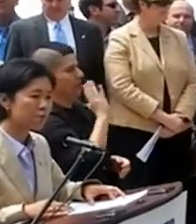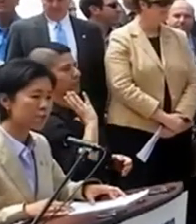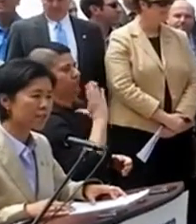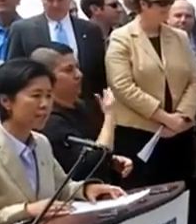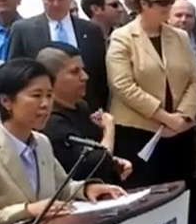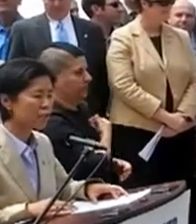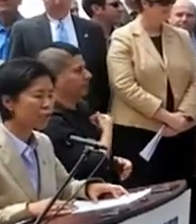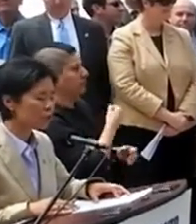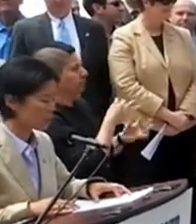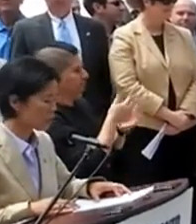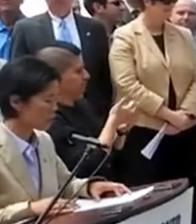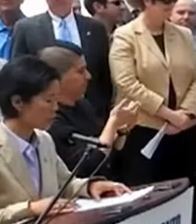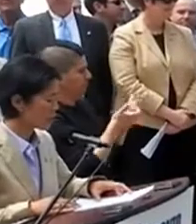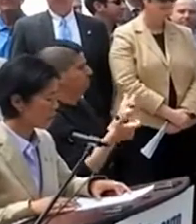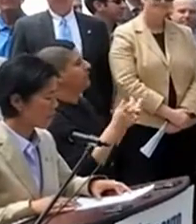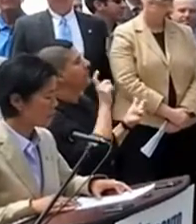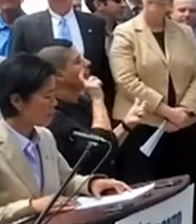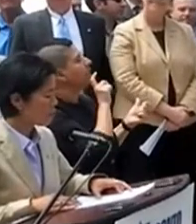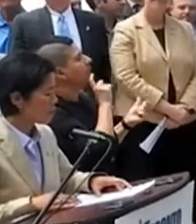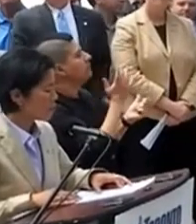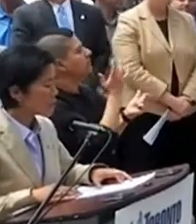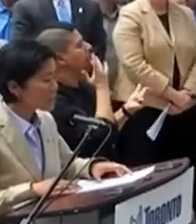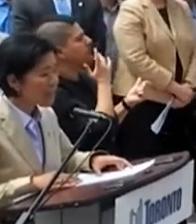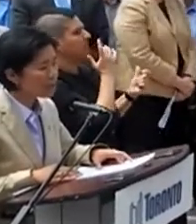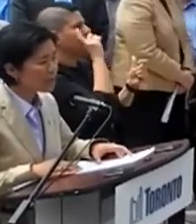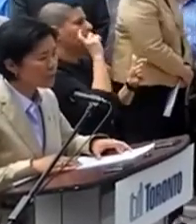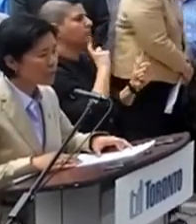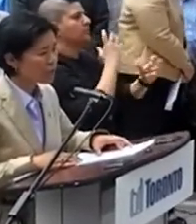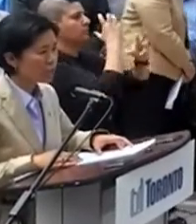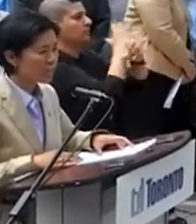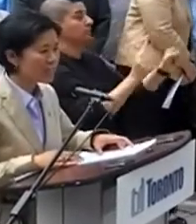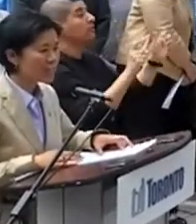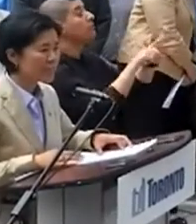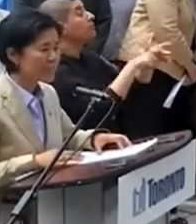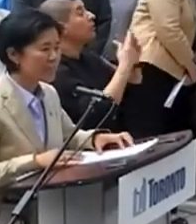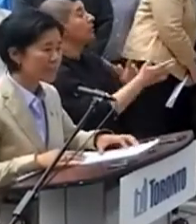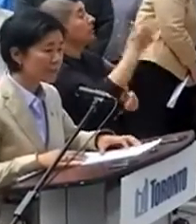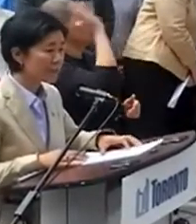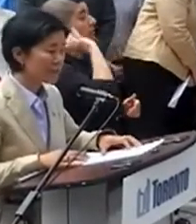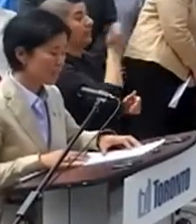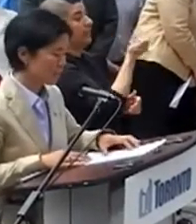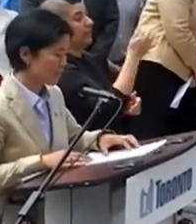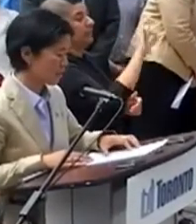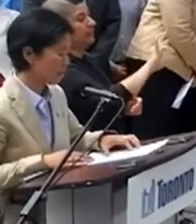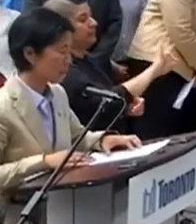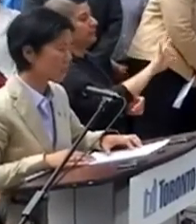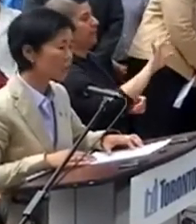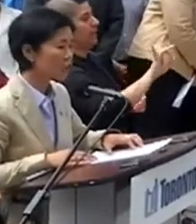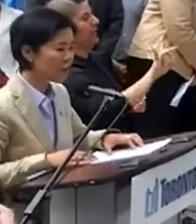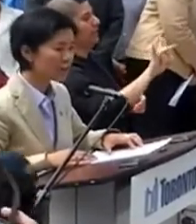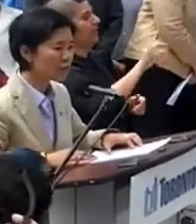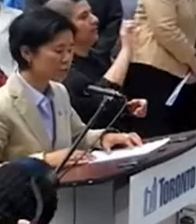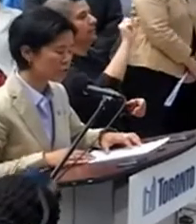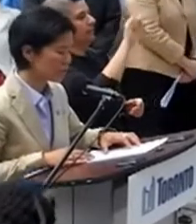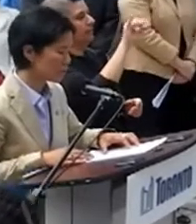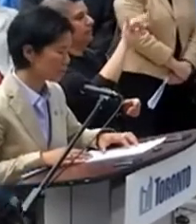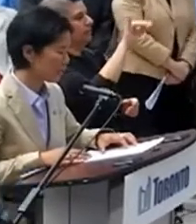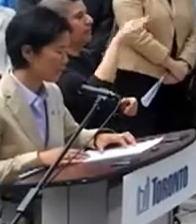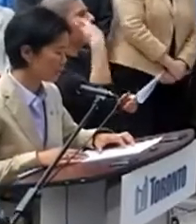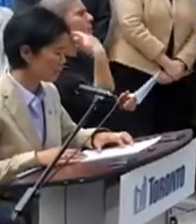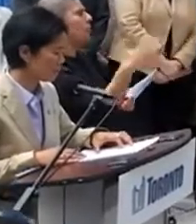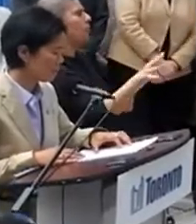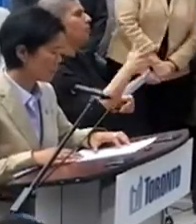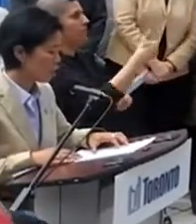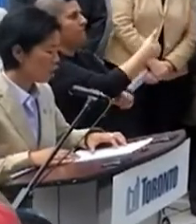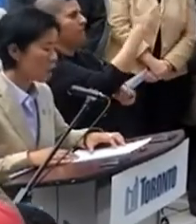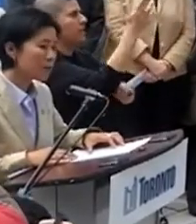pride, diversity, sexual liberation in San Francisco in 1978. There's a lot of history to this